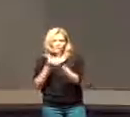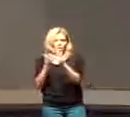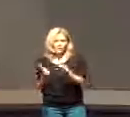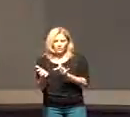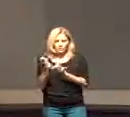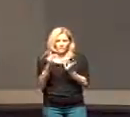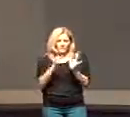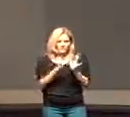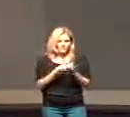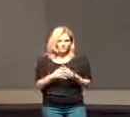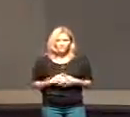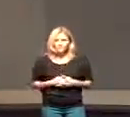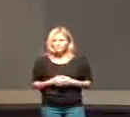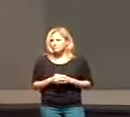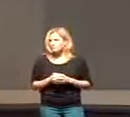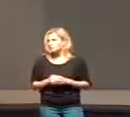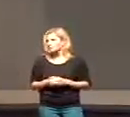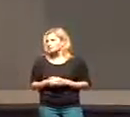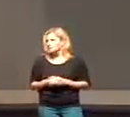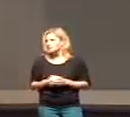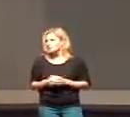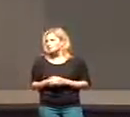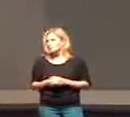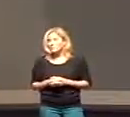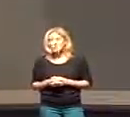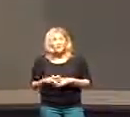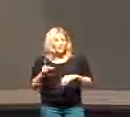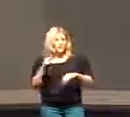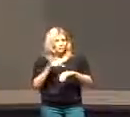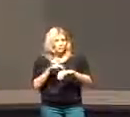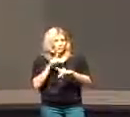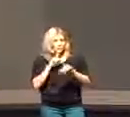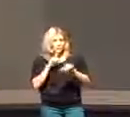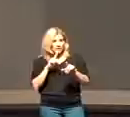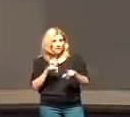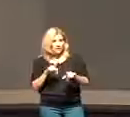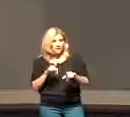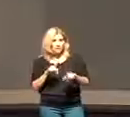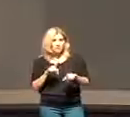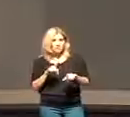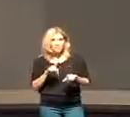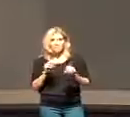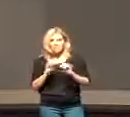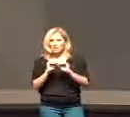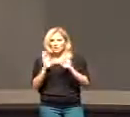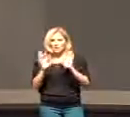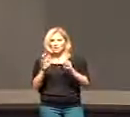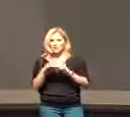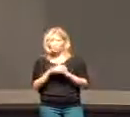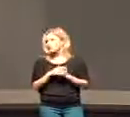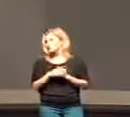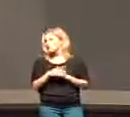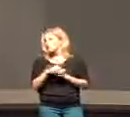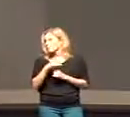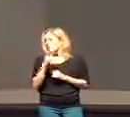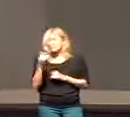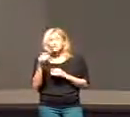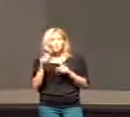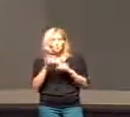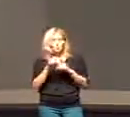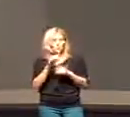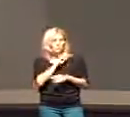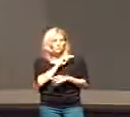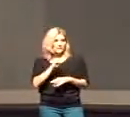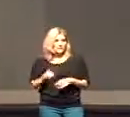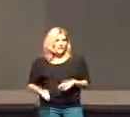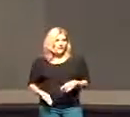Jesus. And the answer that Peter gives on behalf of the disciples is telling. Because the word Messiah or